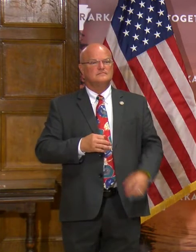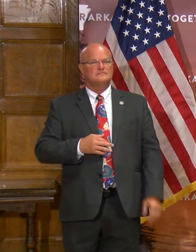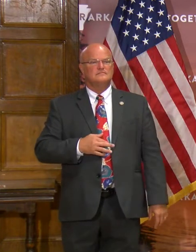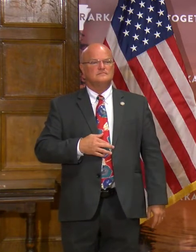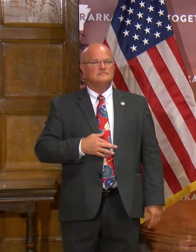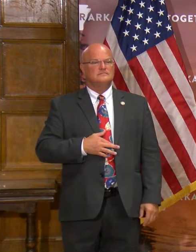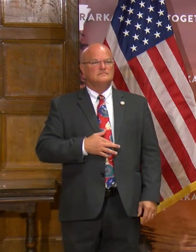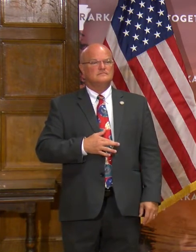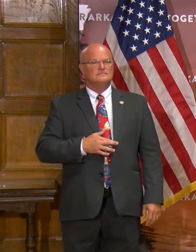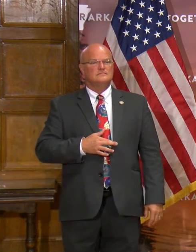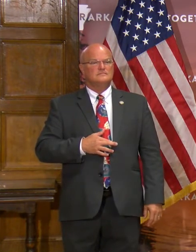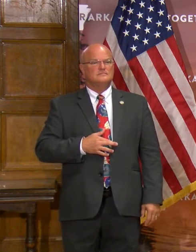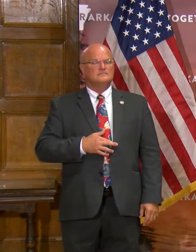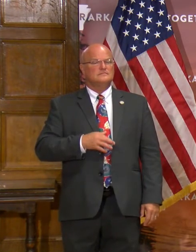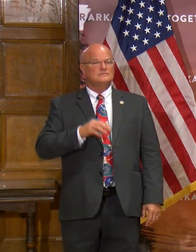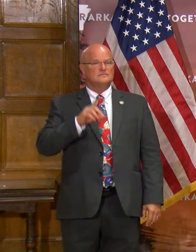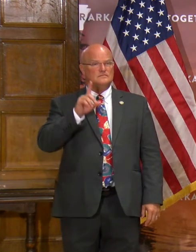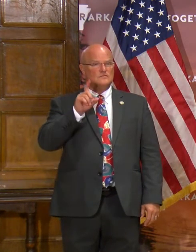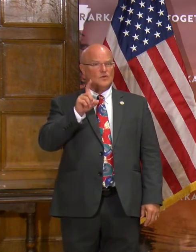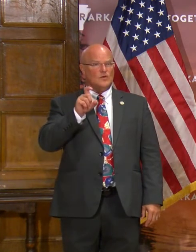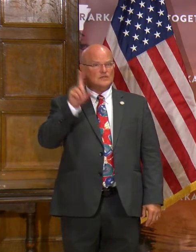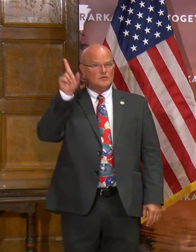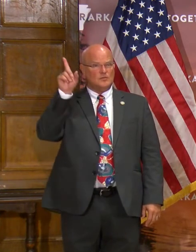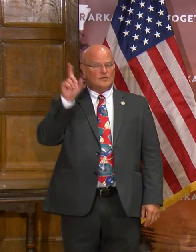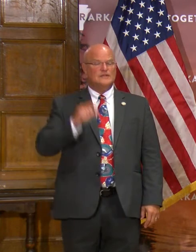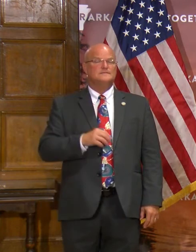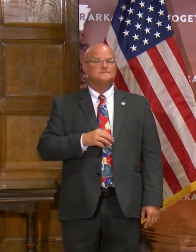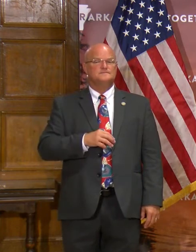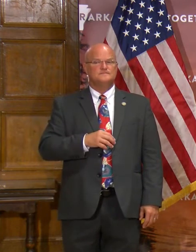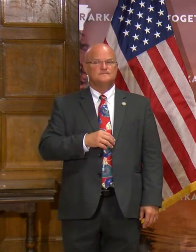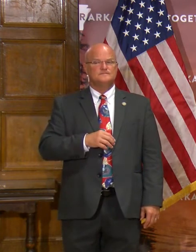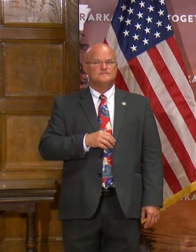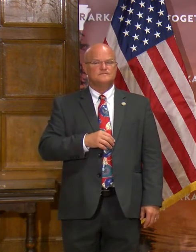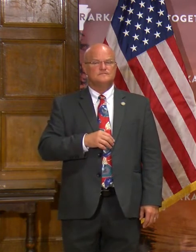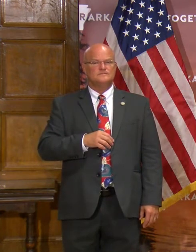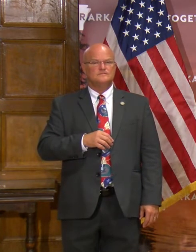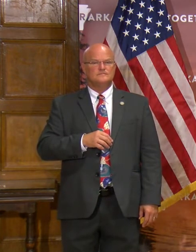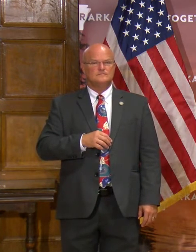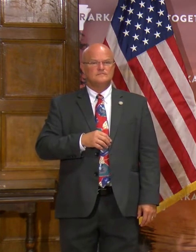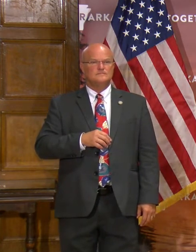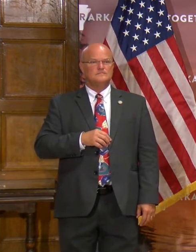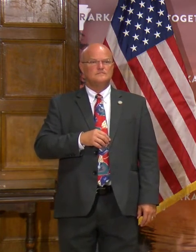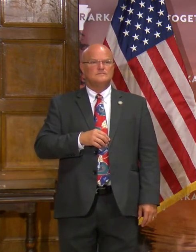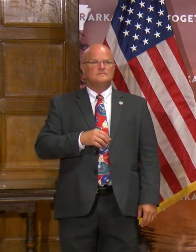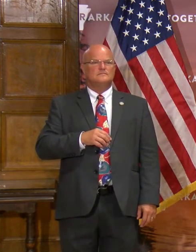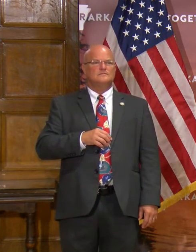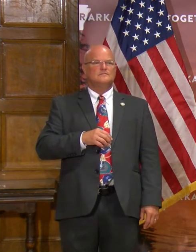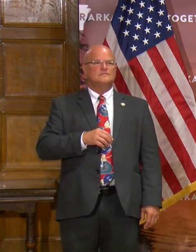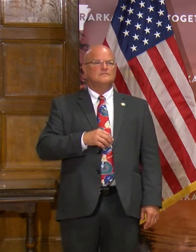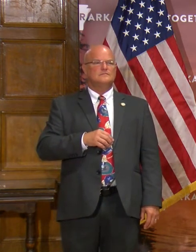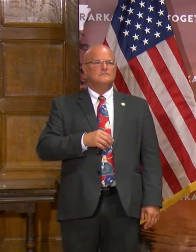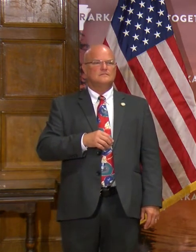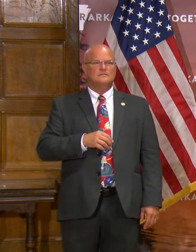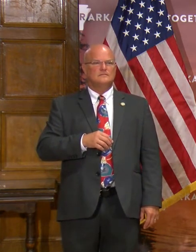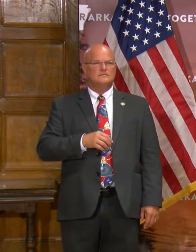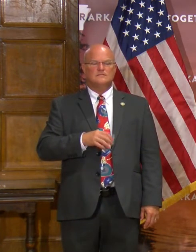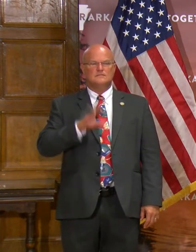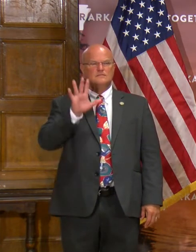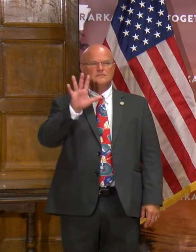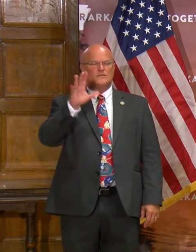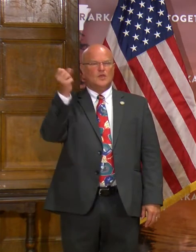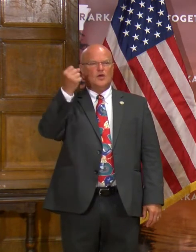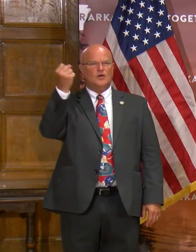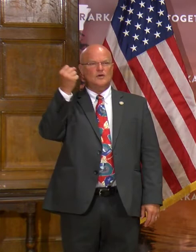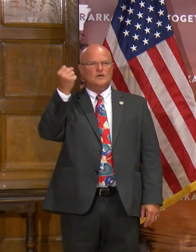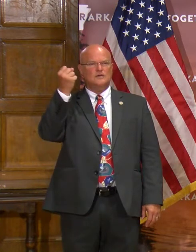Okay. Is there any other question remotely? Hey, Governor. It's Wilson Hiles with KNWA in Fayetteville. I need to